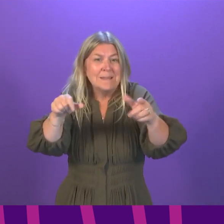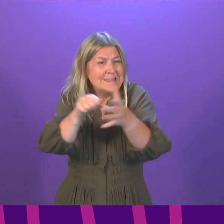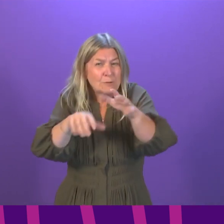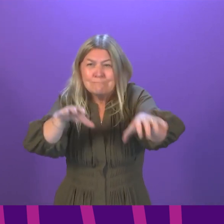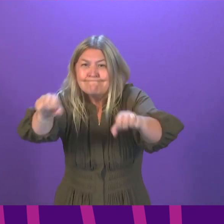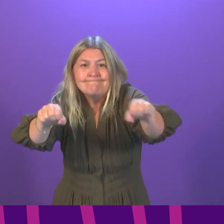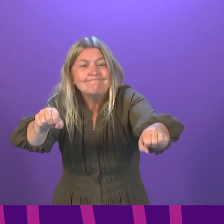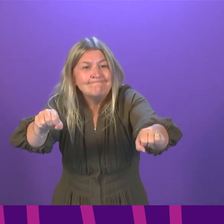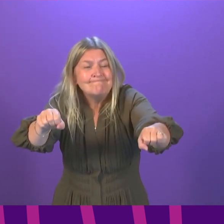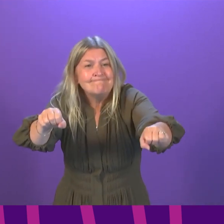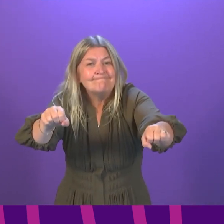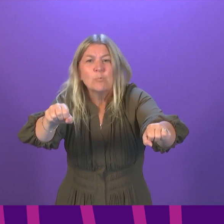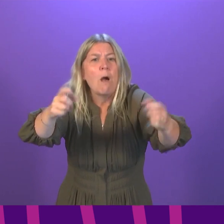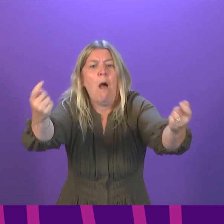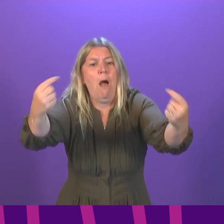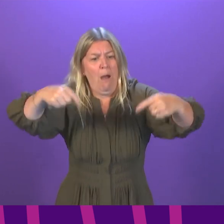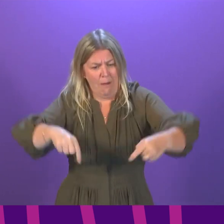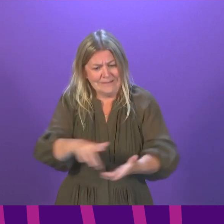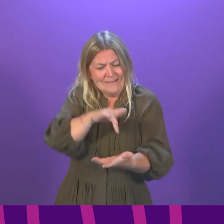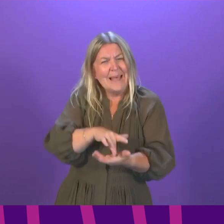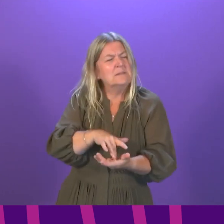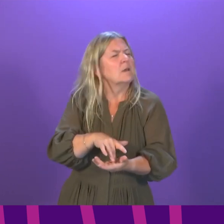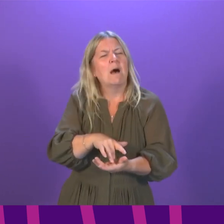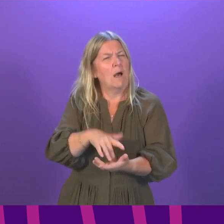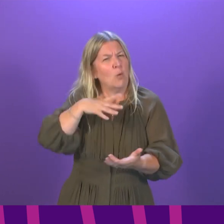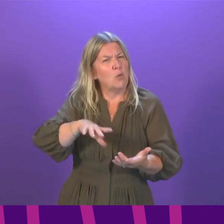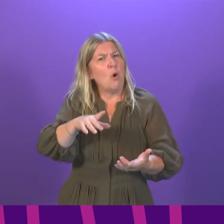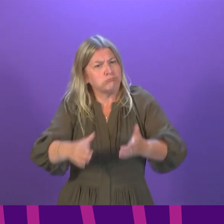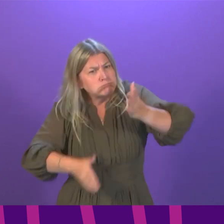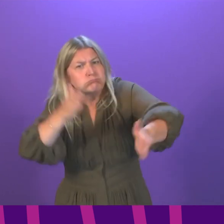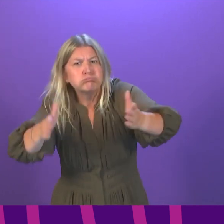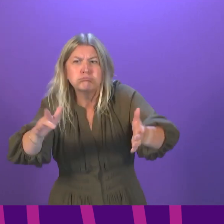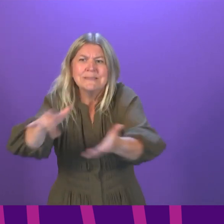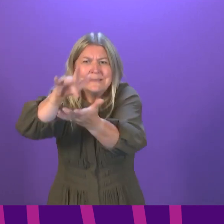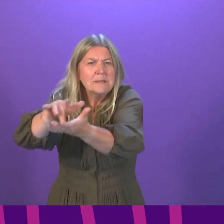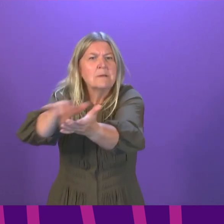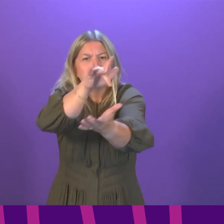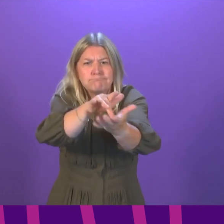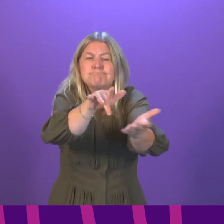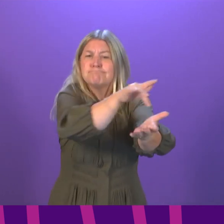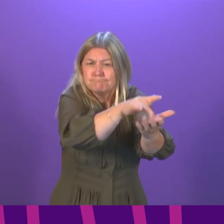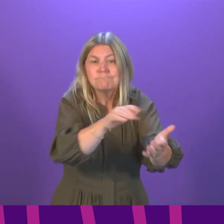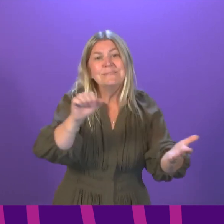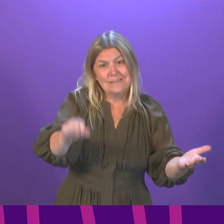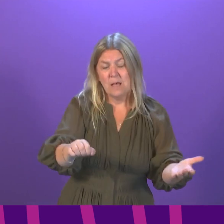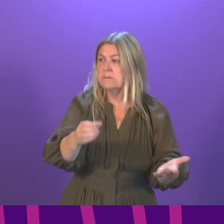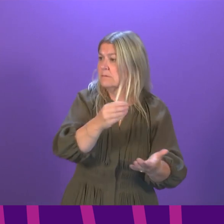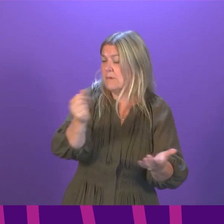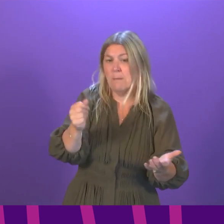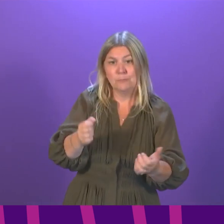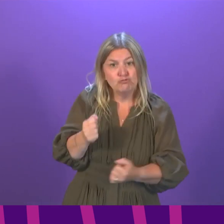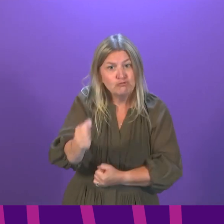not people to the vaccination centres. Will we see pop-up clinics at sporting events, universities, colleges and train stations?